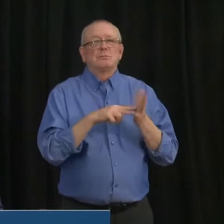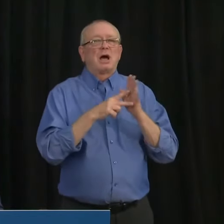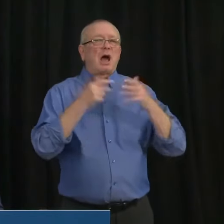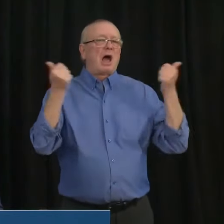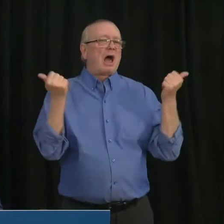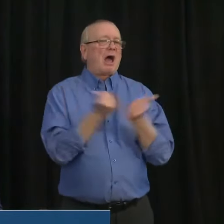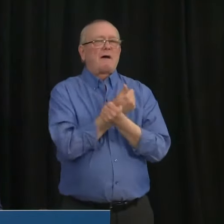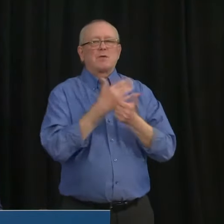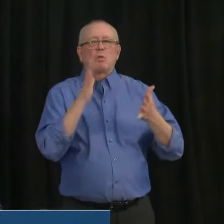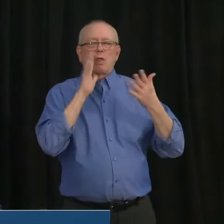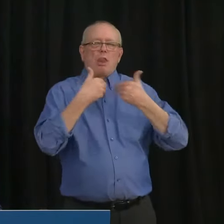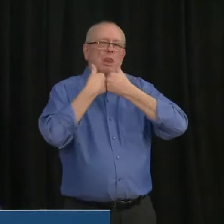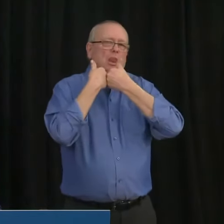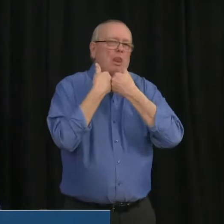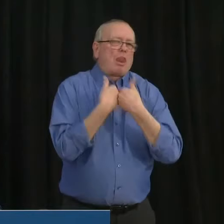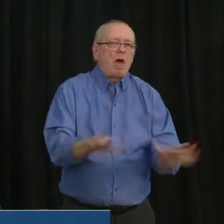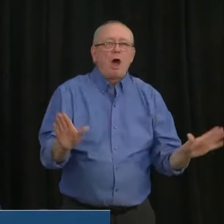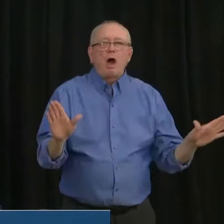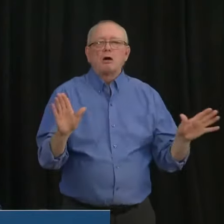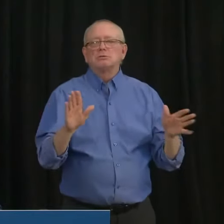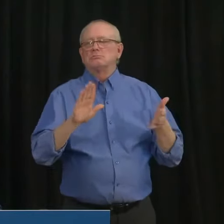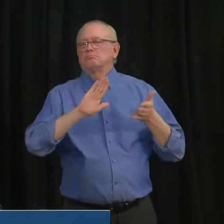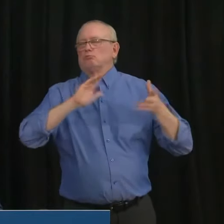everything. And I'll be in abject poverty.